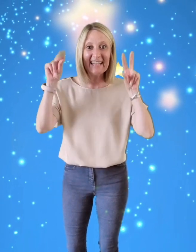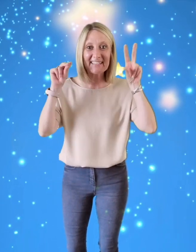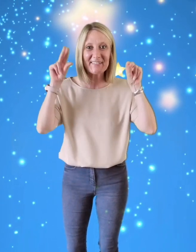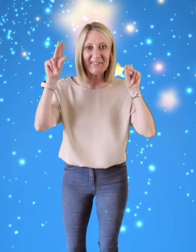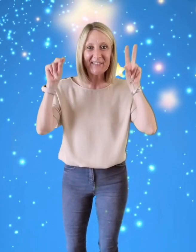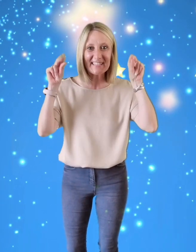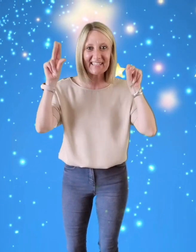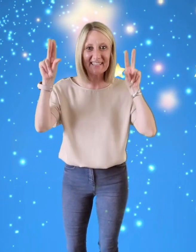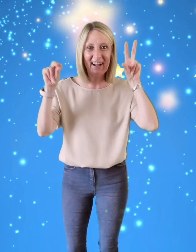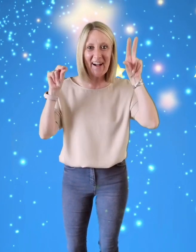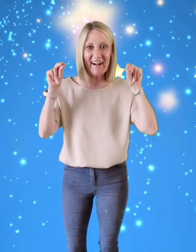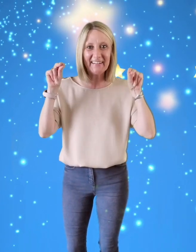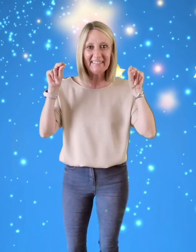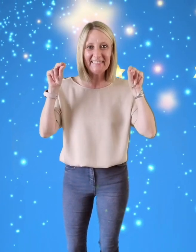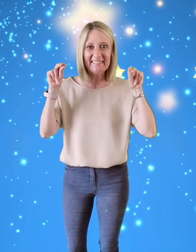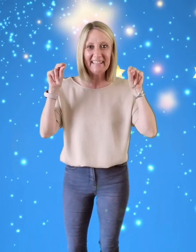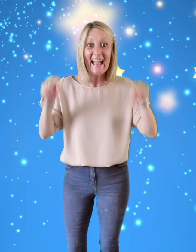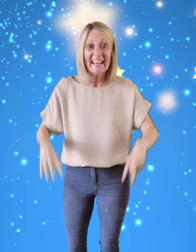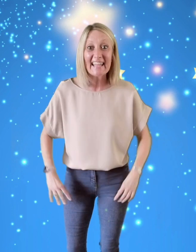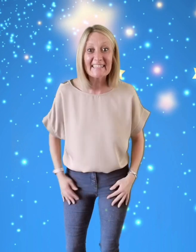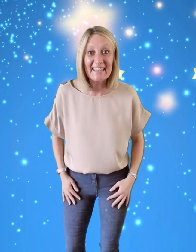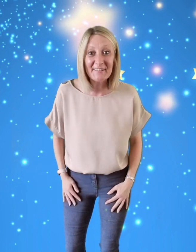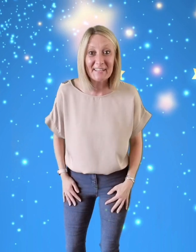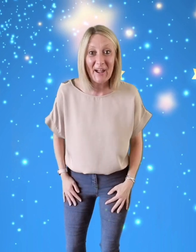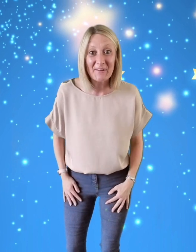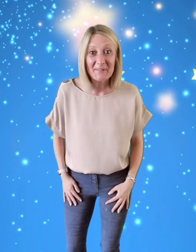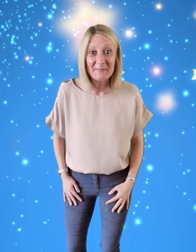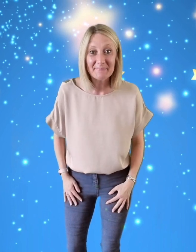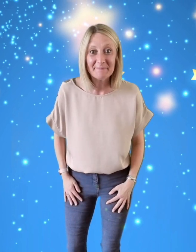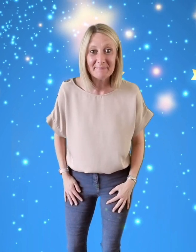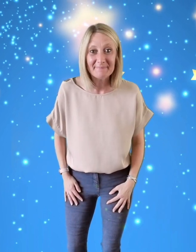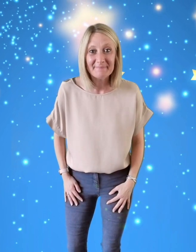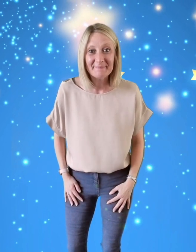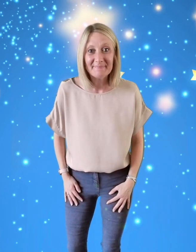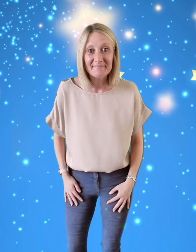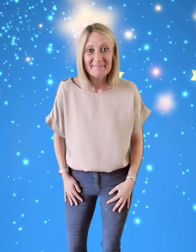little star let's give it a go